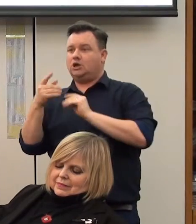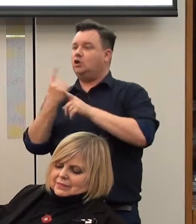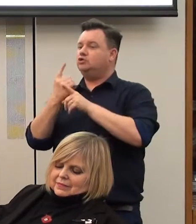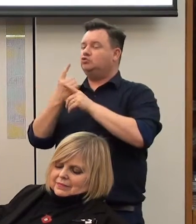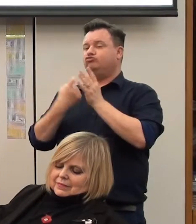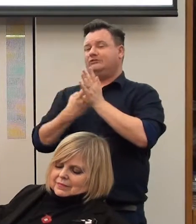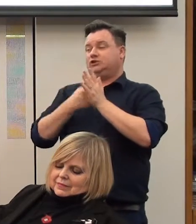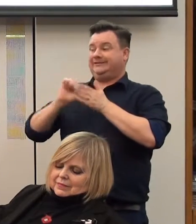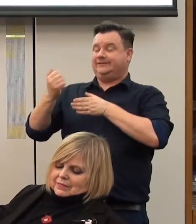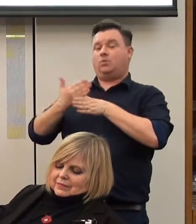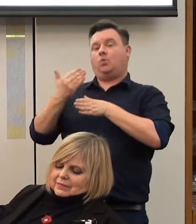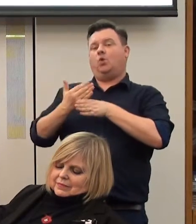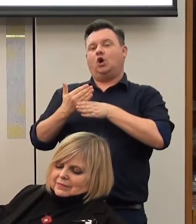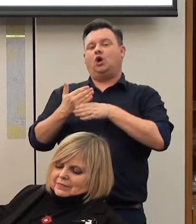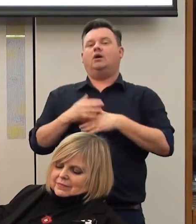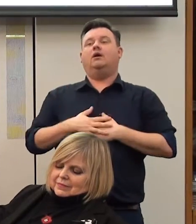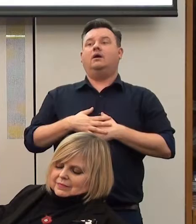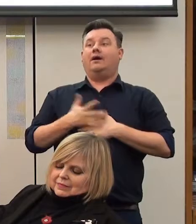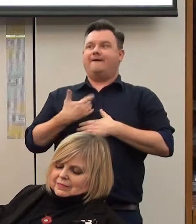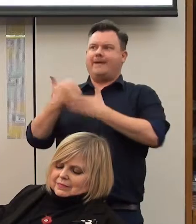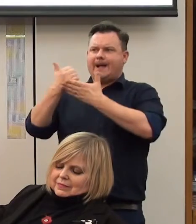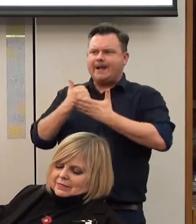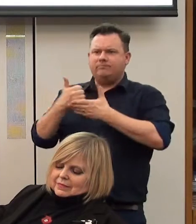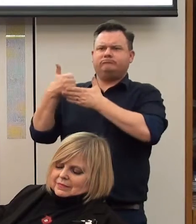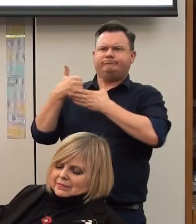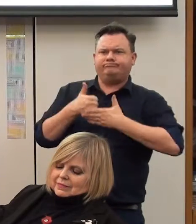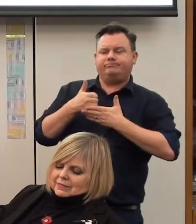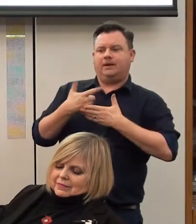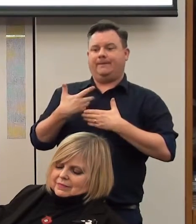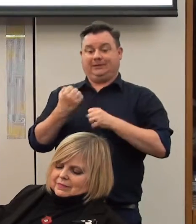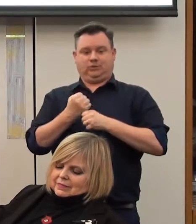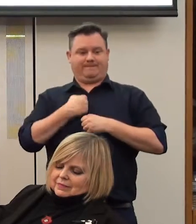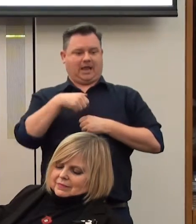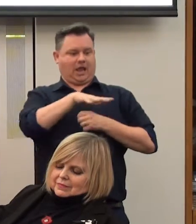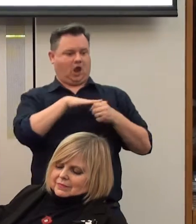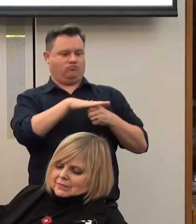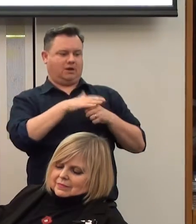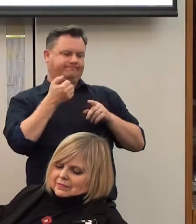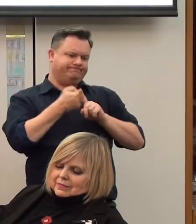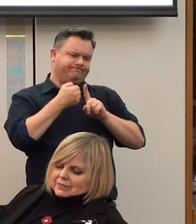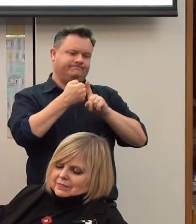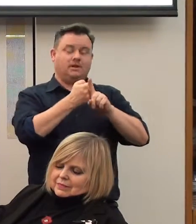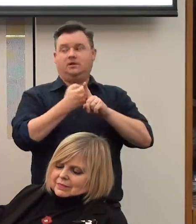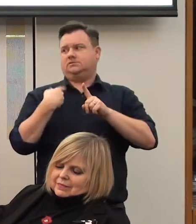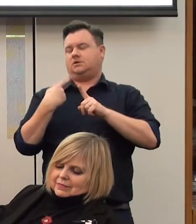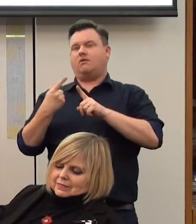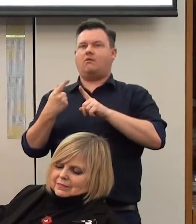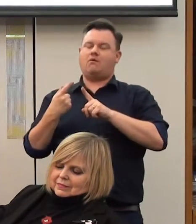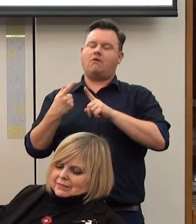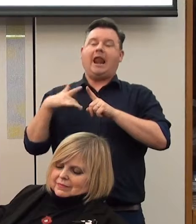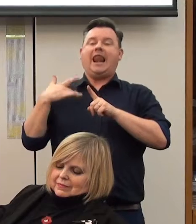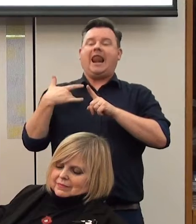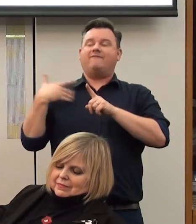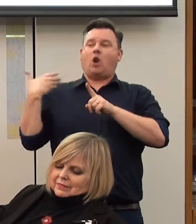about the work that he's doing and get help from him and support when I've been doing stuff in my area. They have been lifelong,